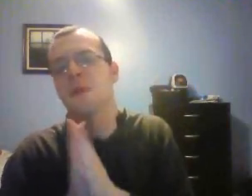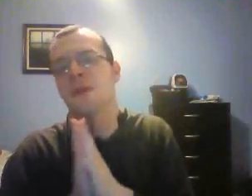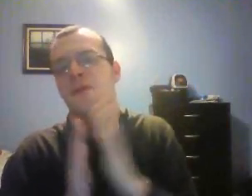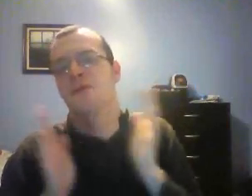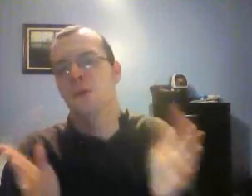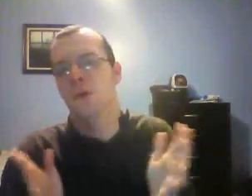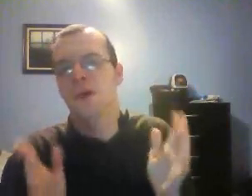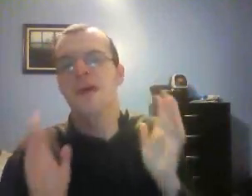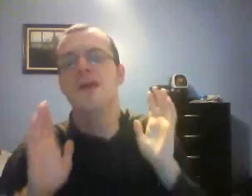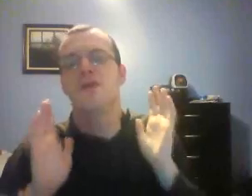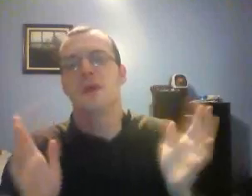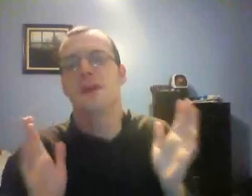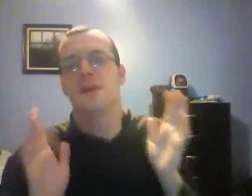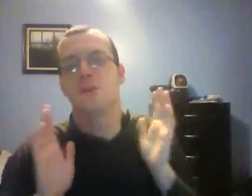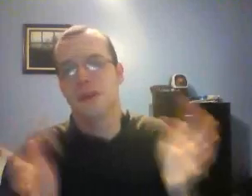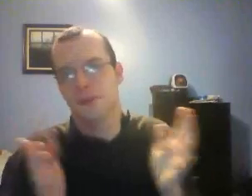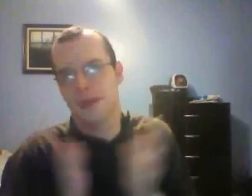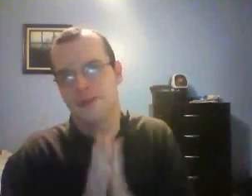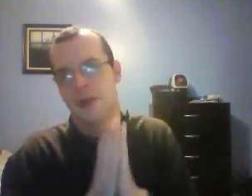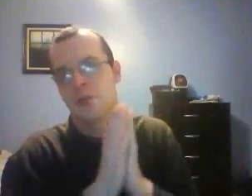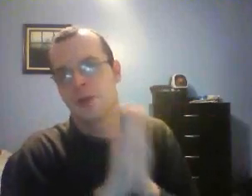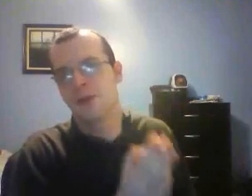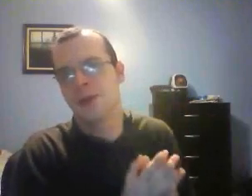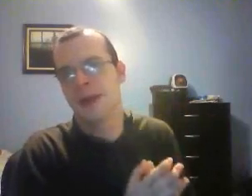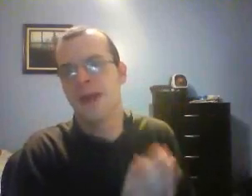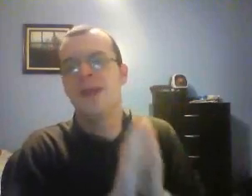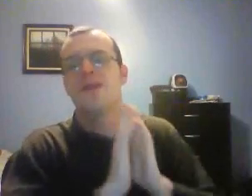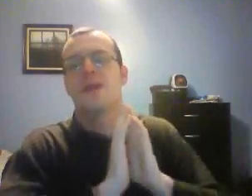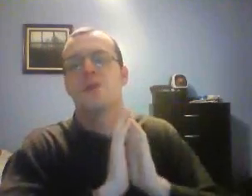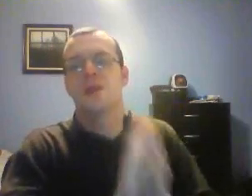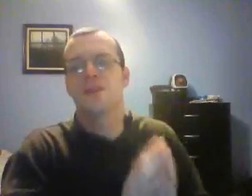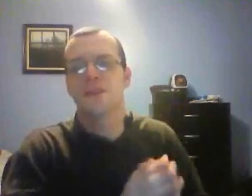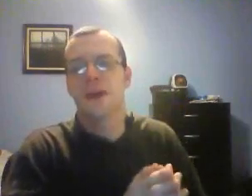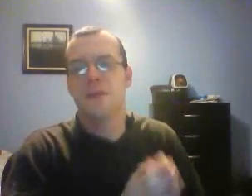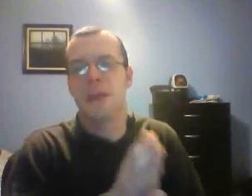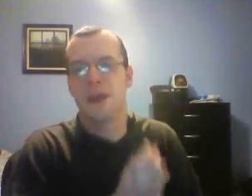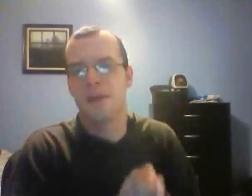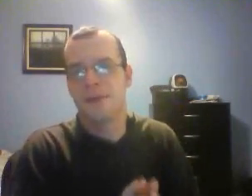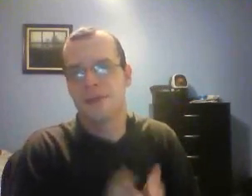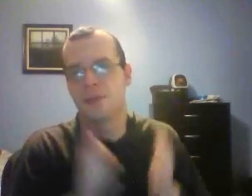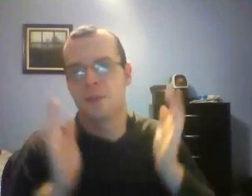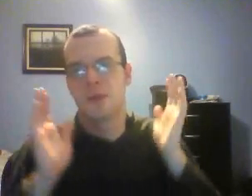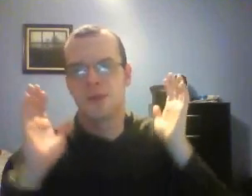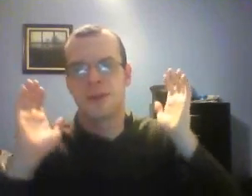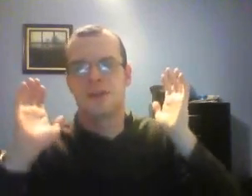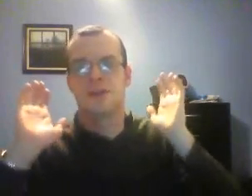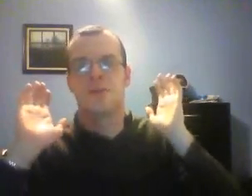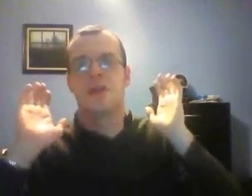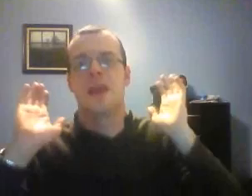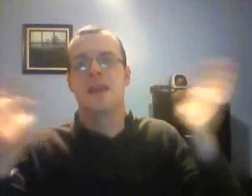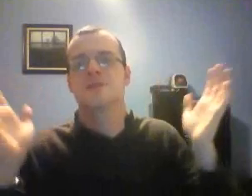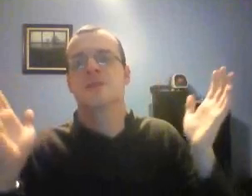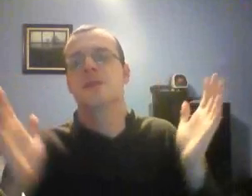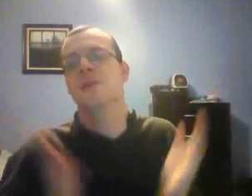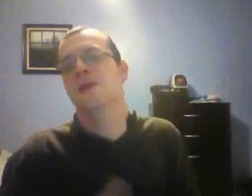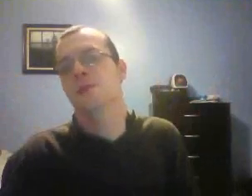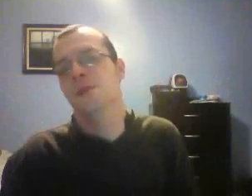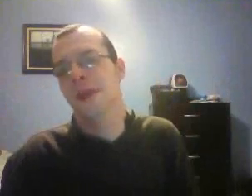are going to go full throttle with. Because they are putting the money, they are putting the time behind this. The promotion is going to be absolutely mind-blowing.